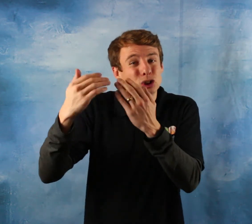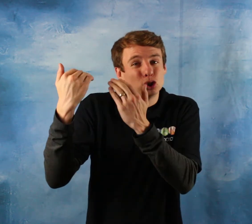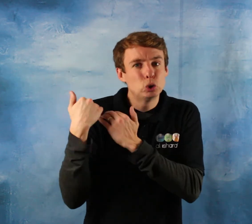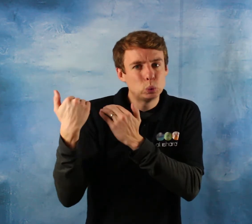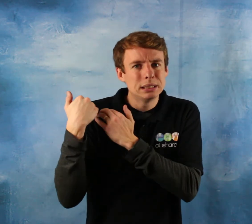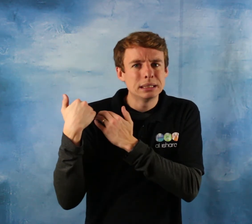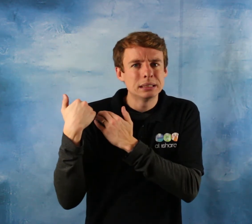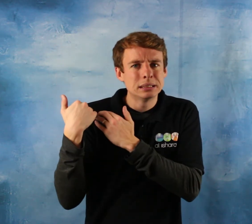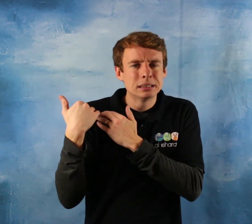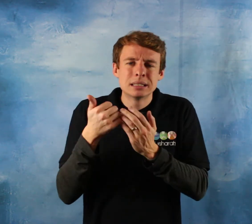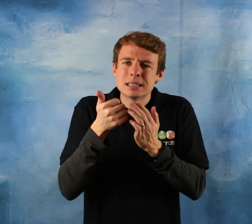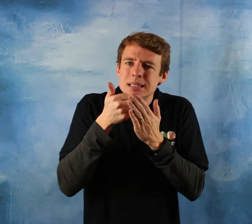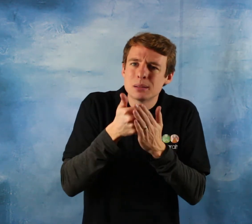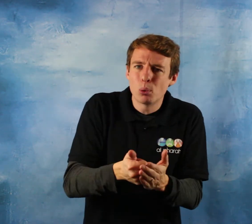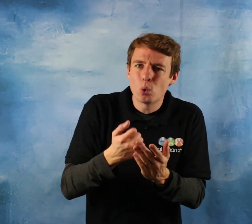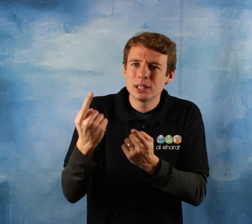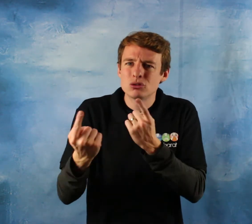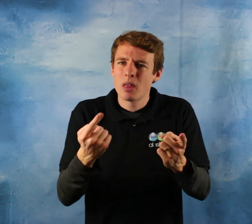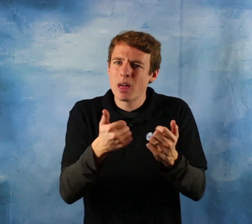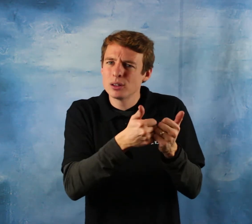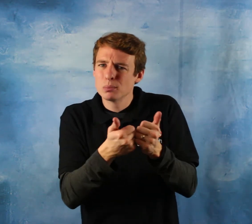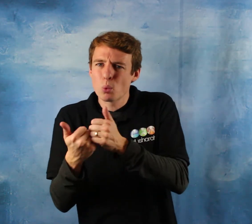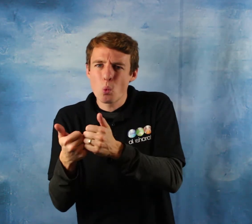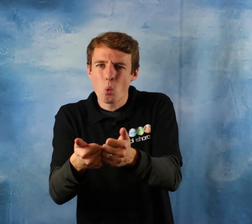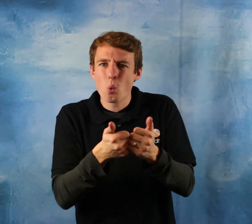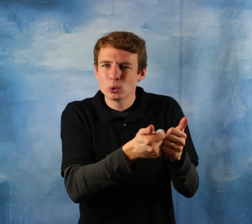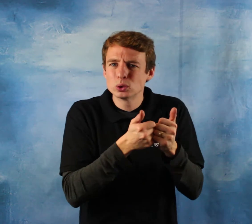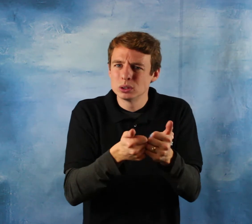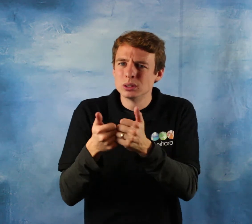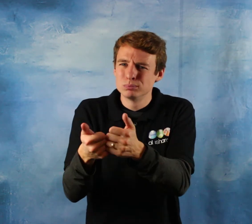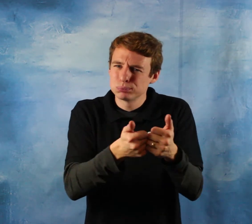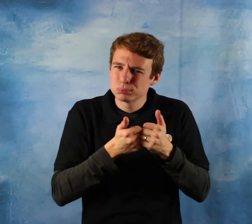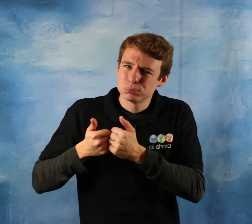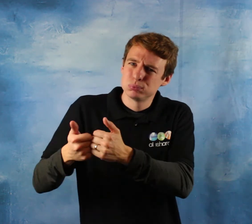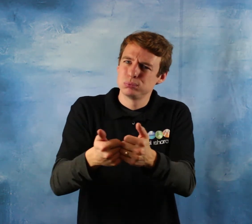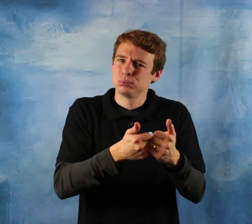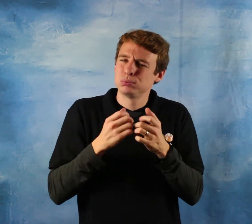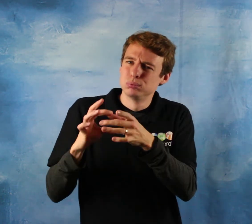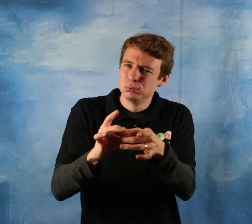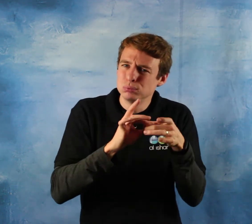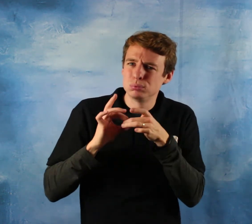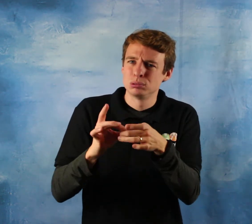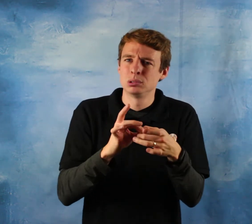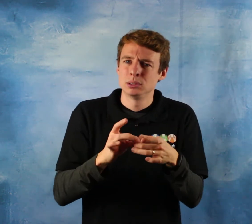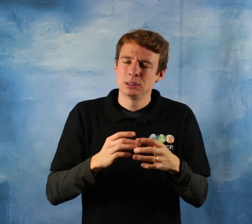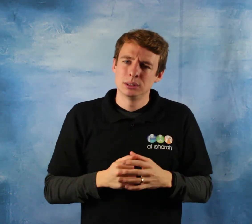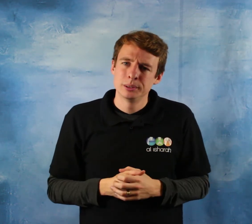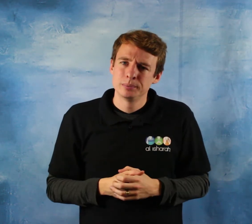the believing men and believing women are allies of one another allies and an ally does what shakes a hand only